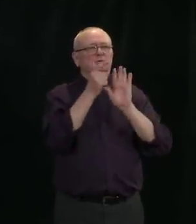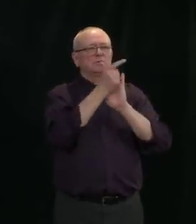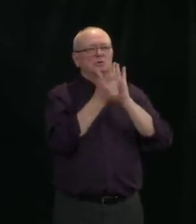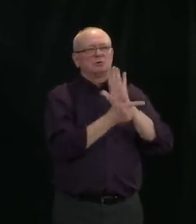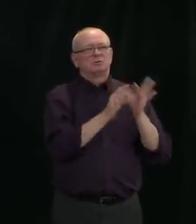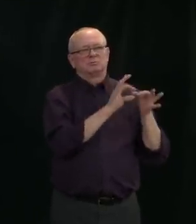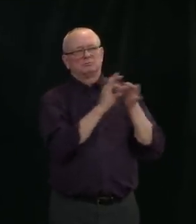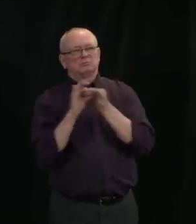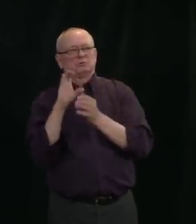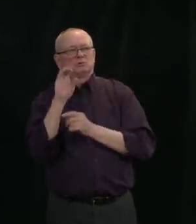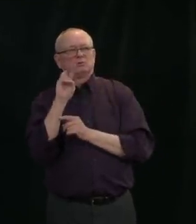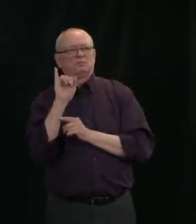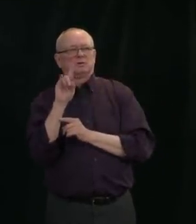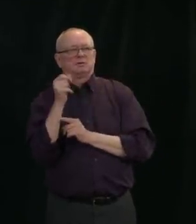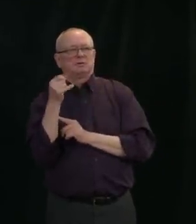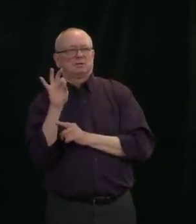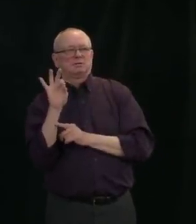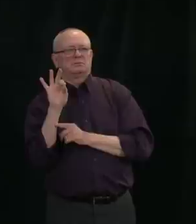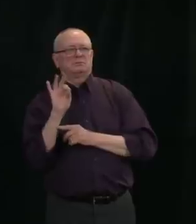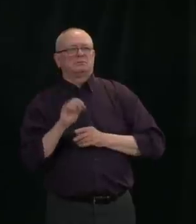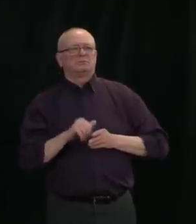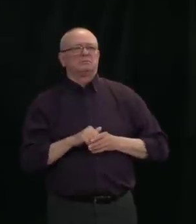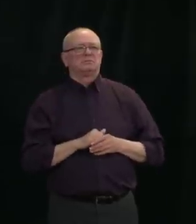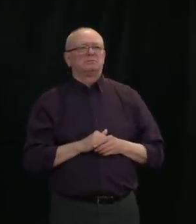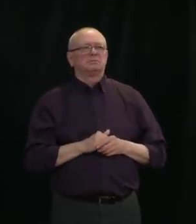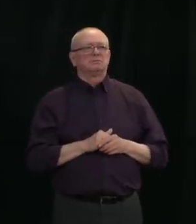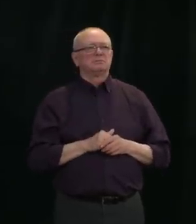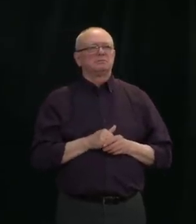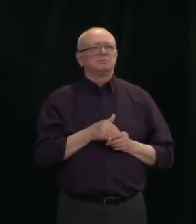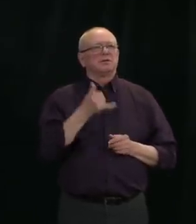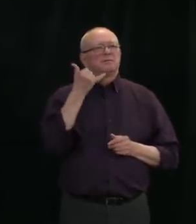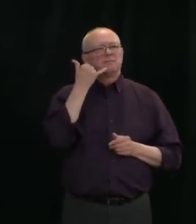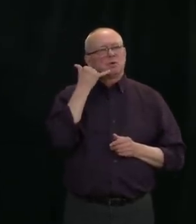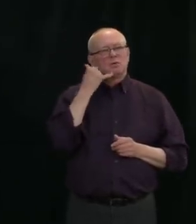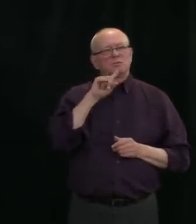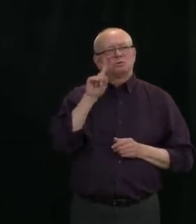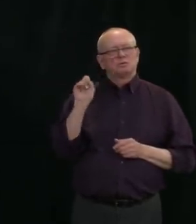Thank you. Yes, the next question is from Claire Theobald. Star Edmonton, please go ahead.